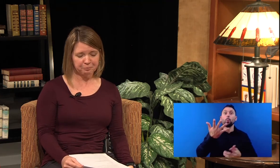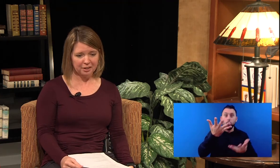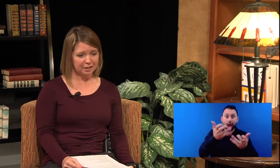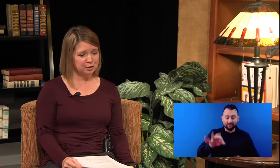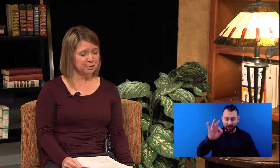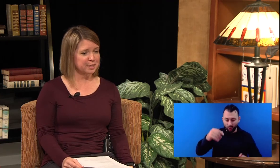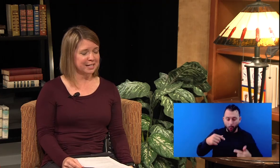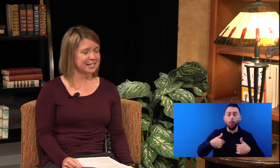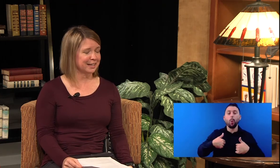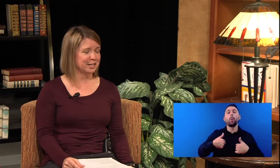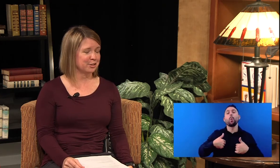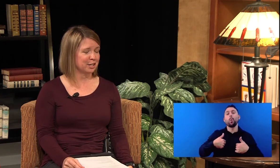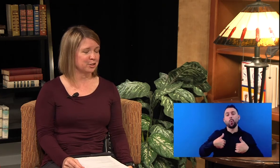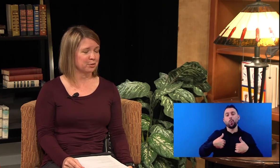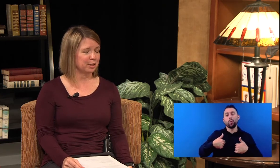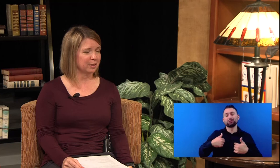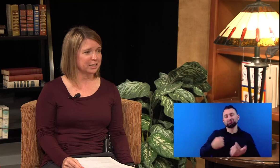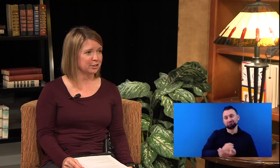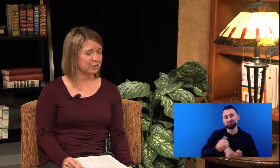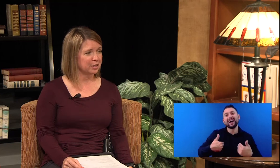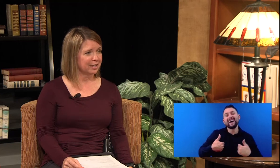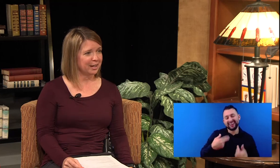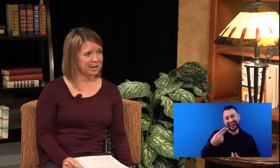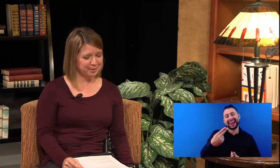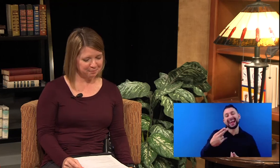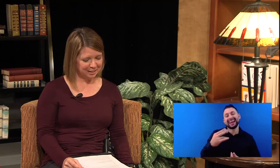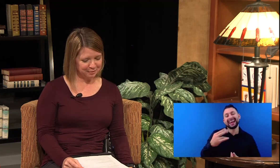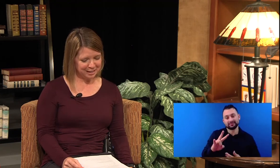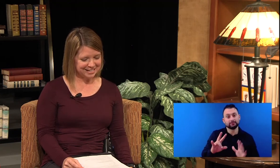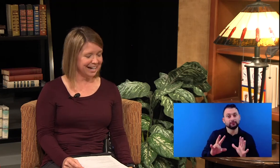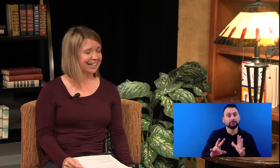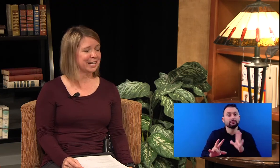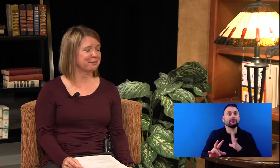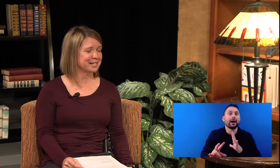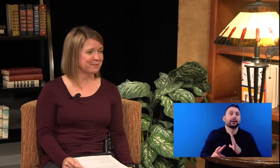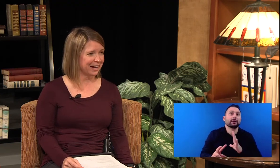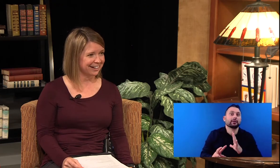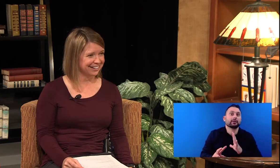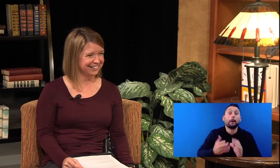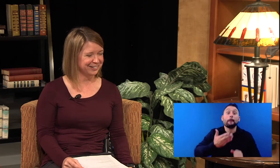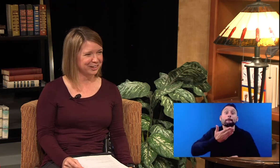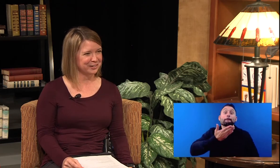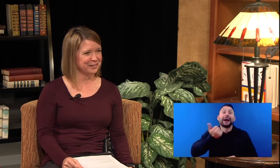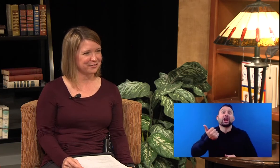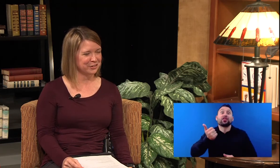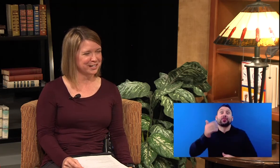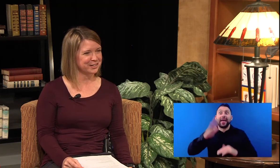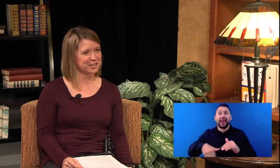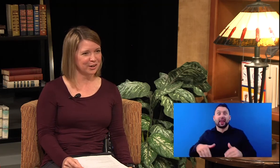do those things that they, they truly want to do. Um, it, it's not like it was back, you know, 30, 40 years ago.